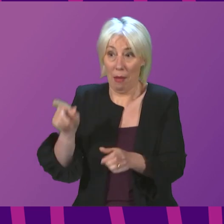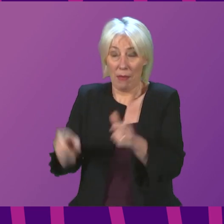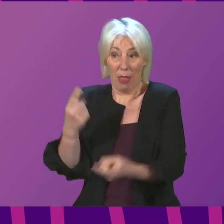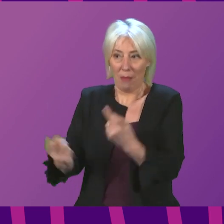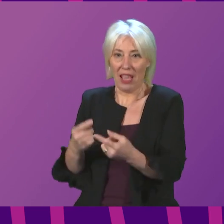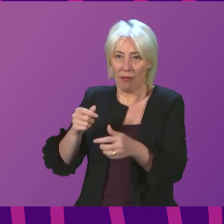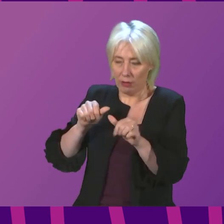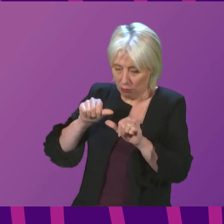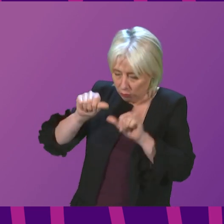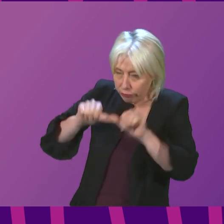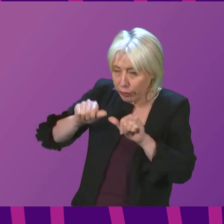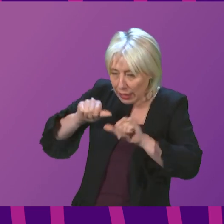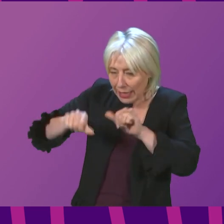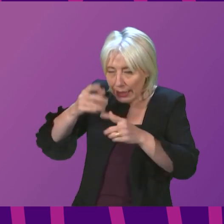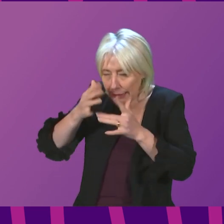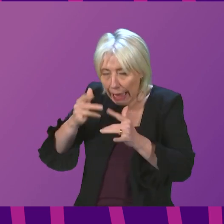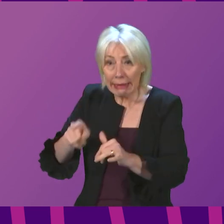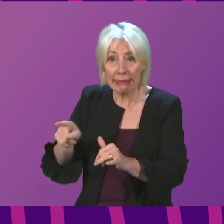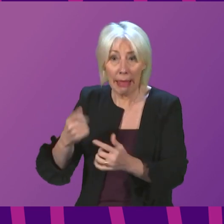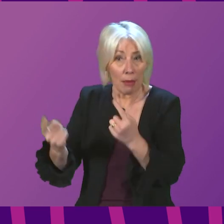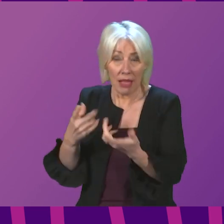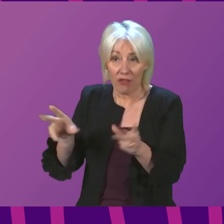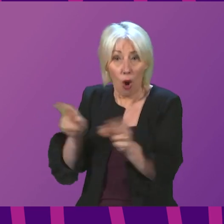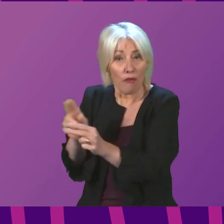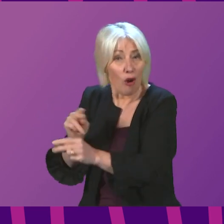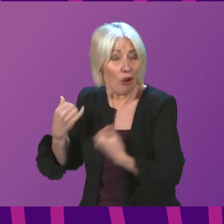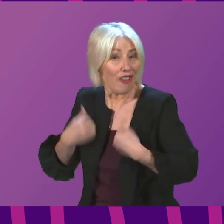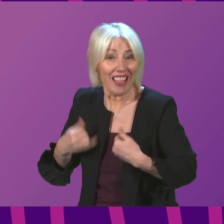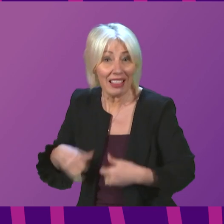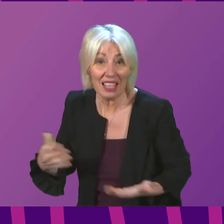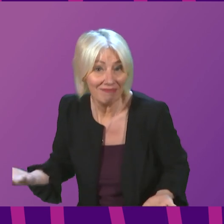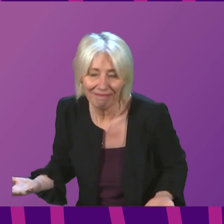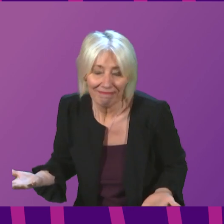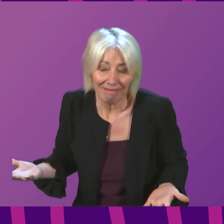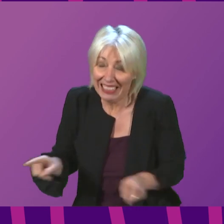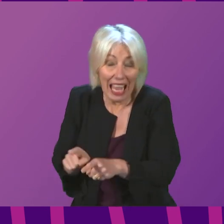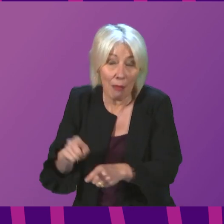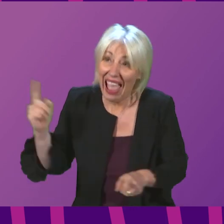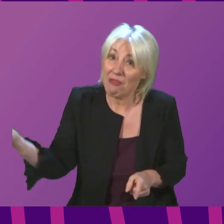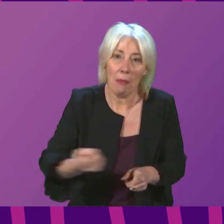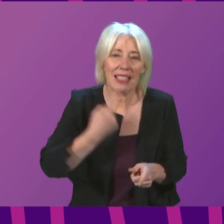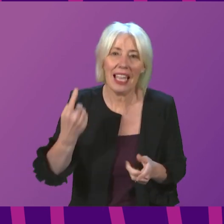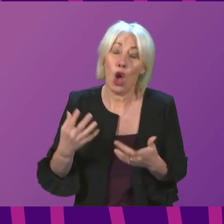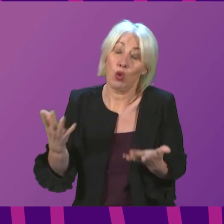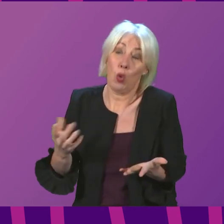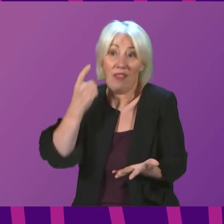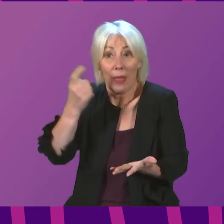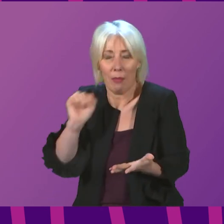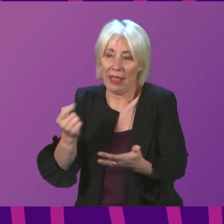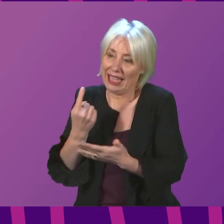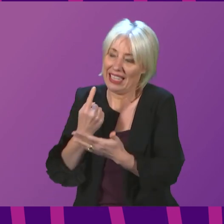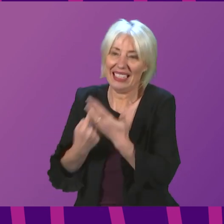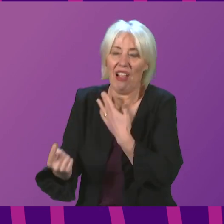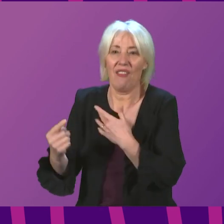comes back to the earlier points about the need to take decisions, albeit careful decisions, around things like self-isolation. These are all